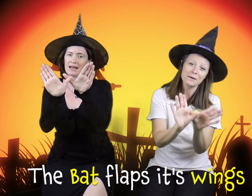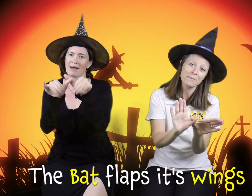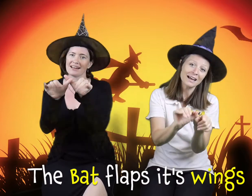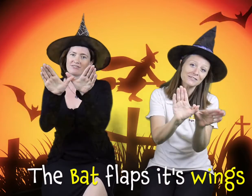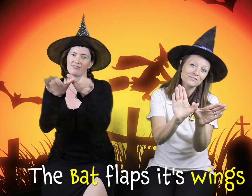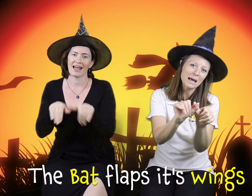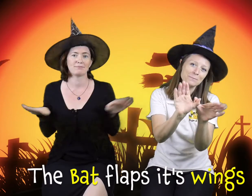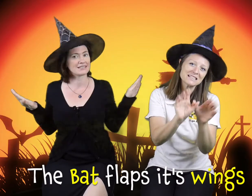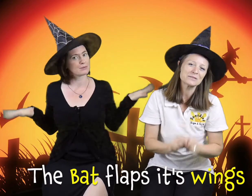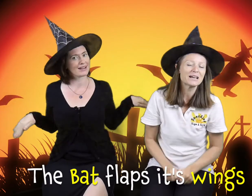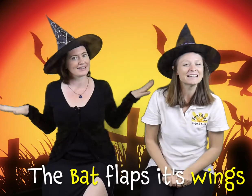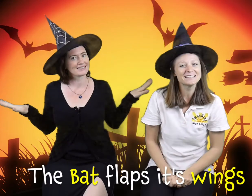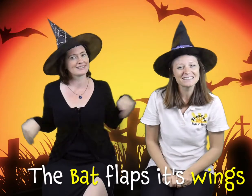the bat flaps his wings